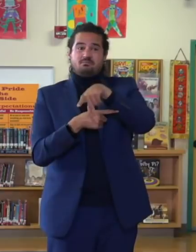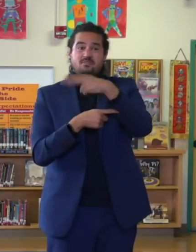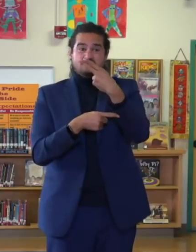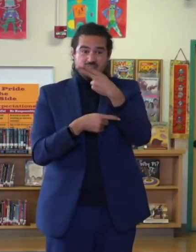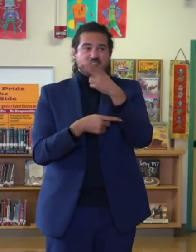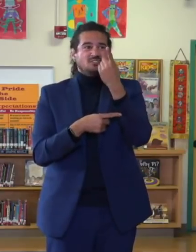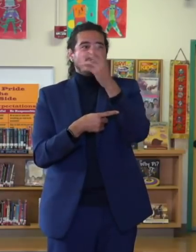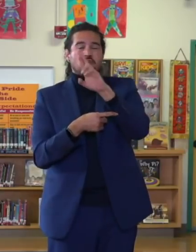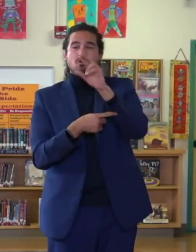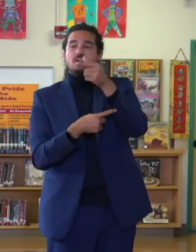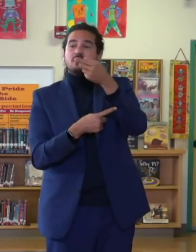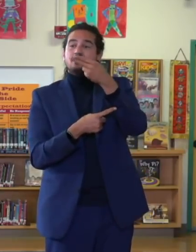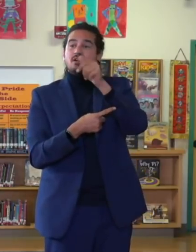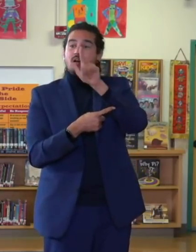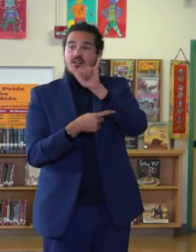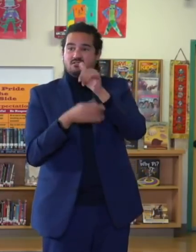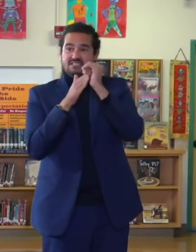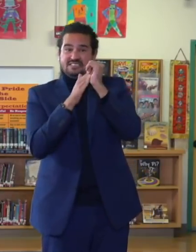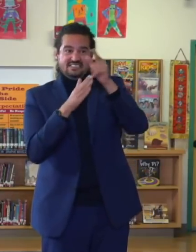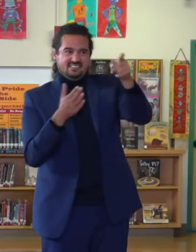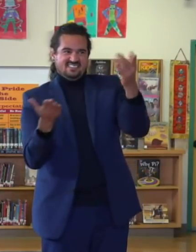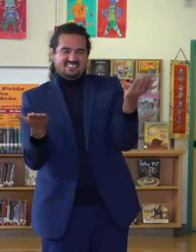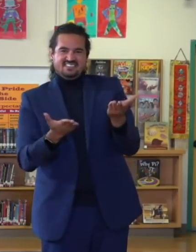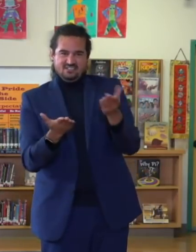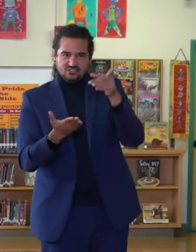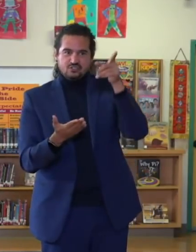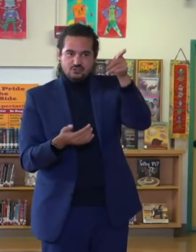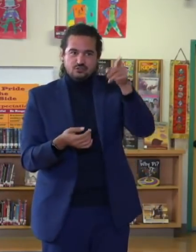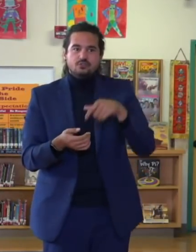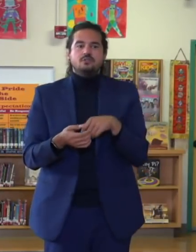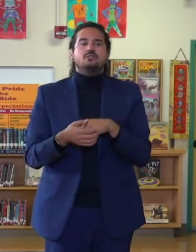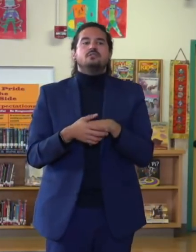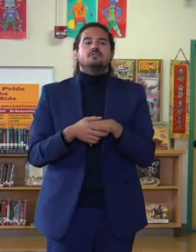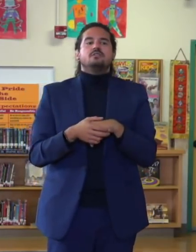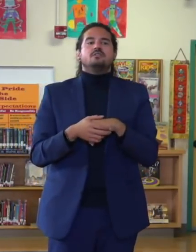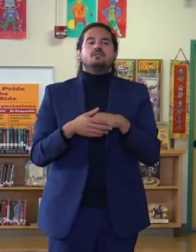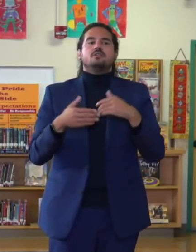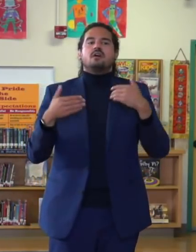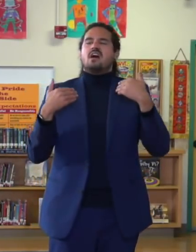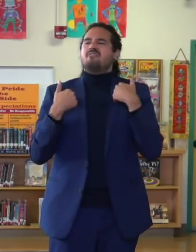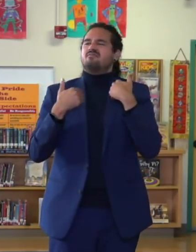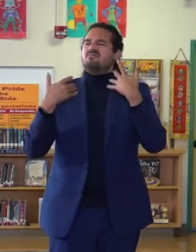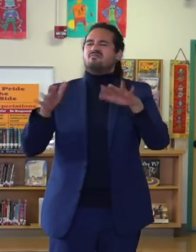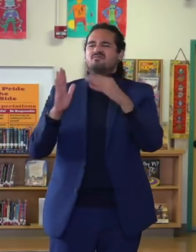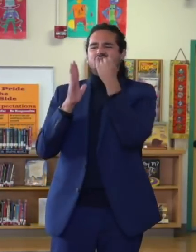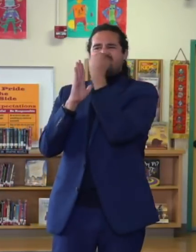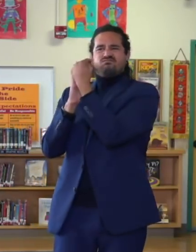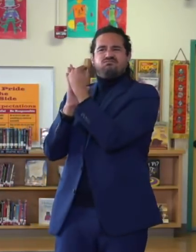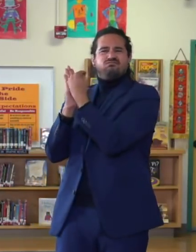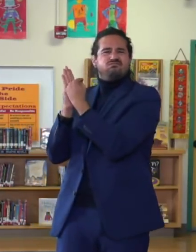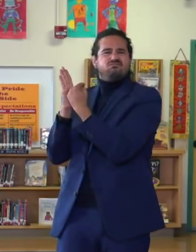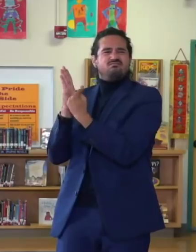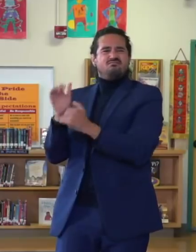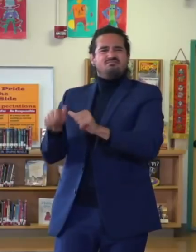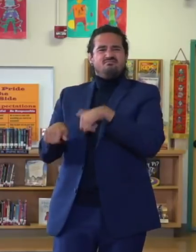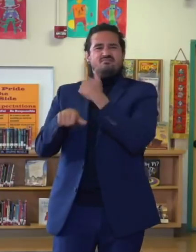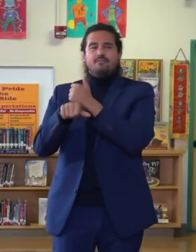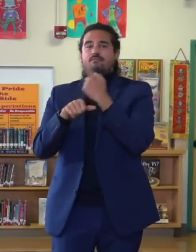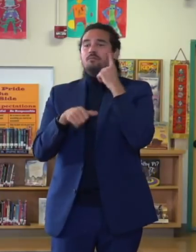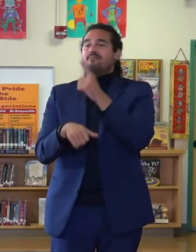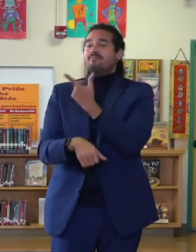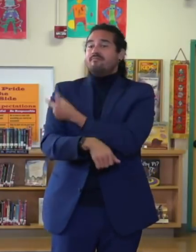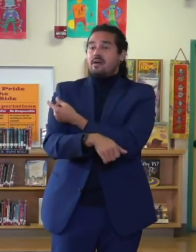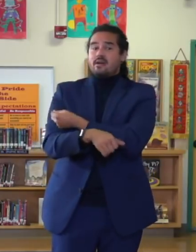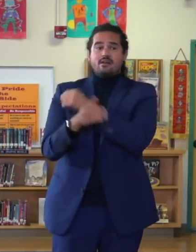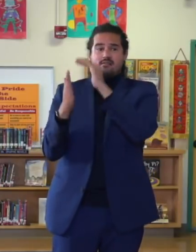consistent with well-established legislative guidelines for vaccinations in our school